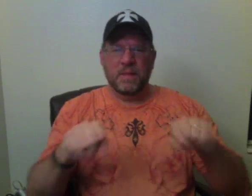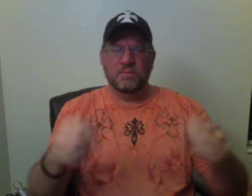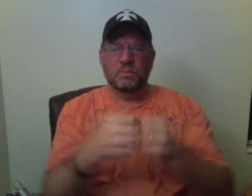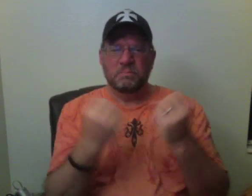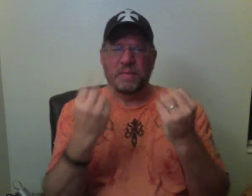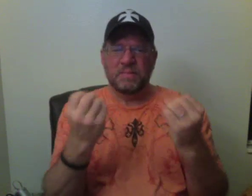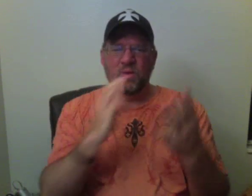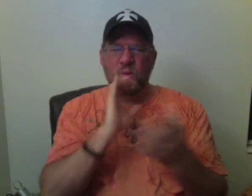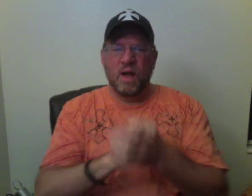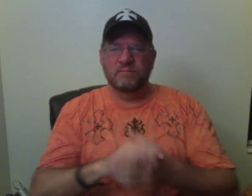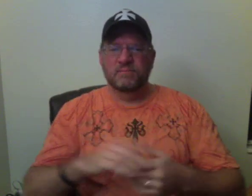Get back to work.